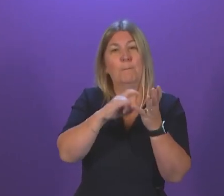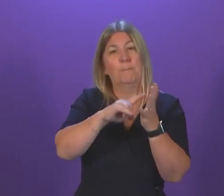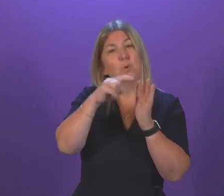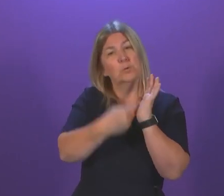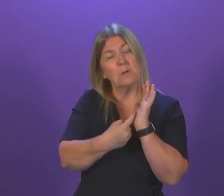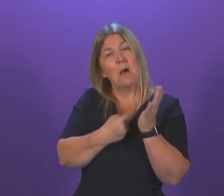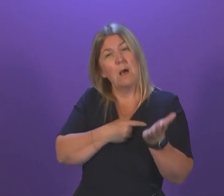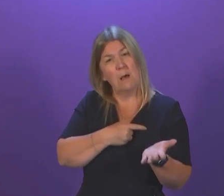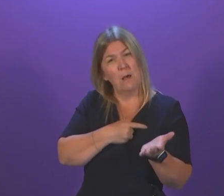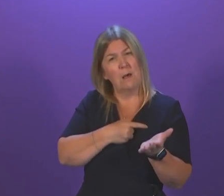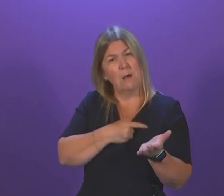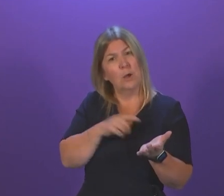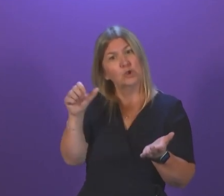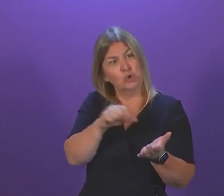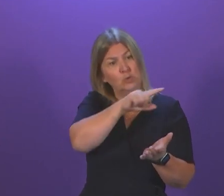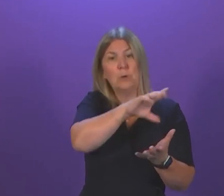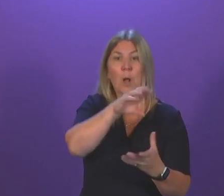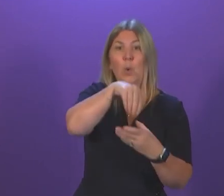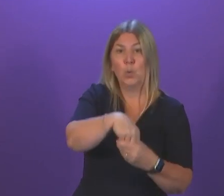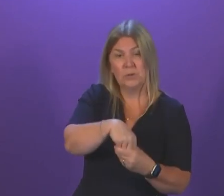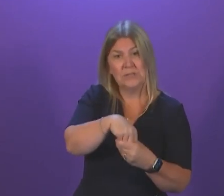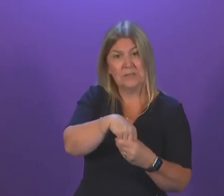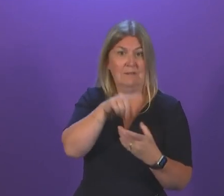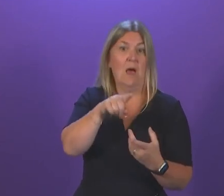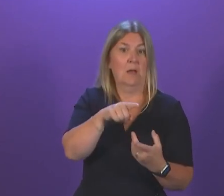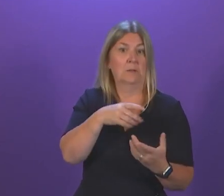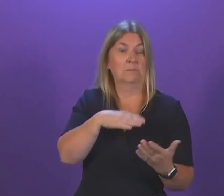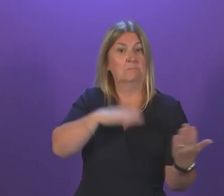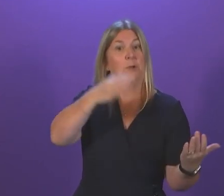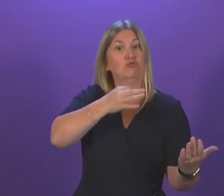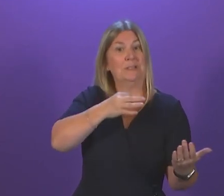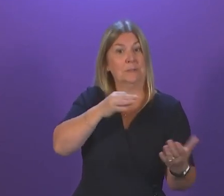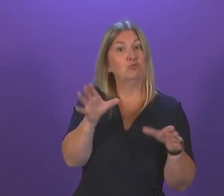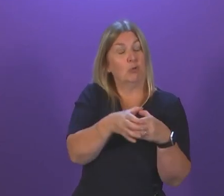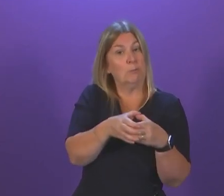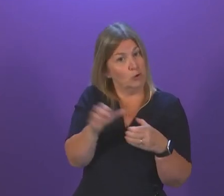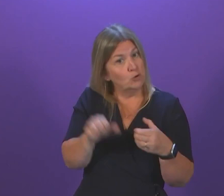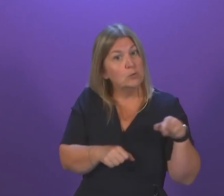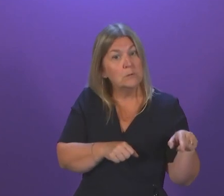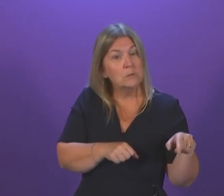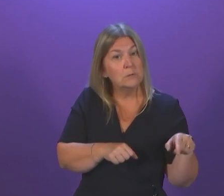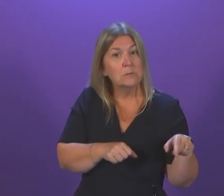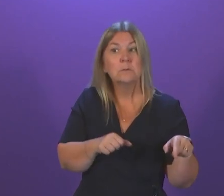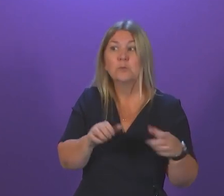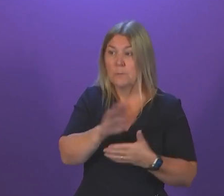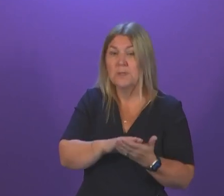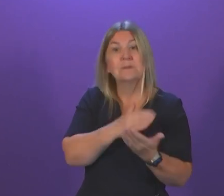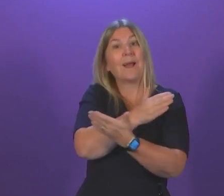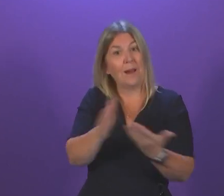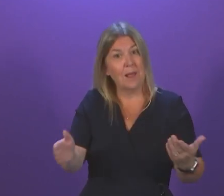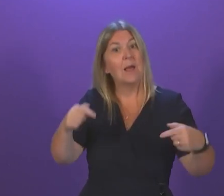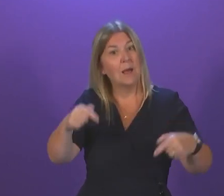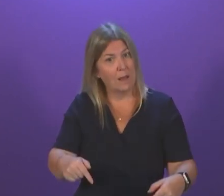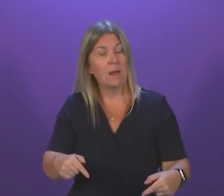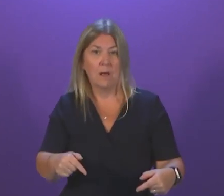reconsidered in the light of the exposure to risk. And so that we are clear as a parliament and as a Scottish government standing